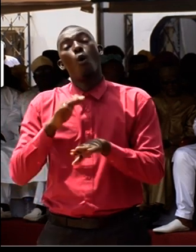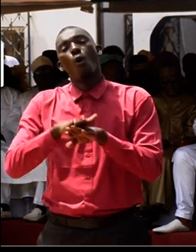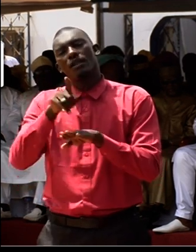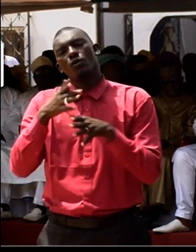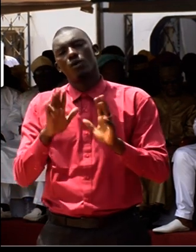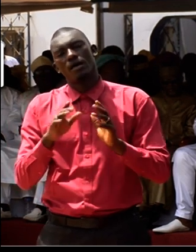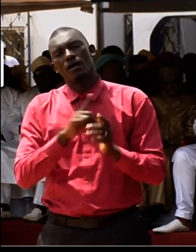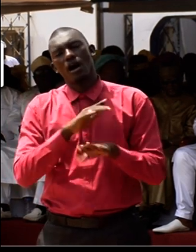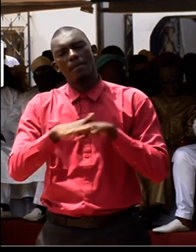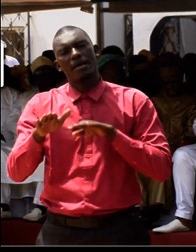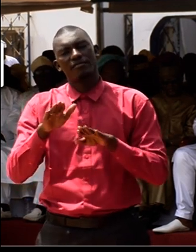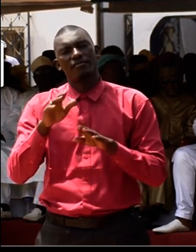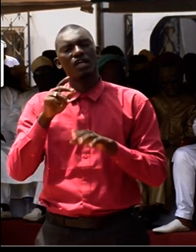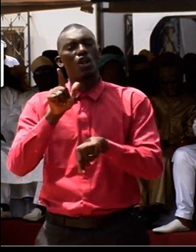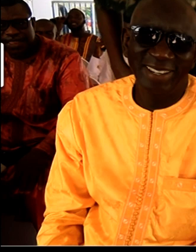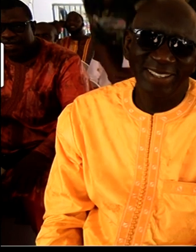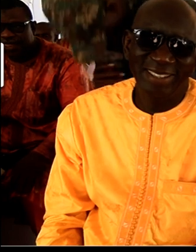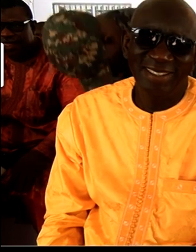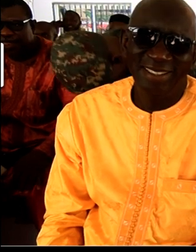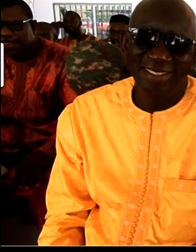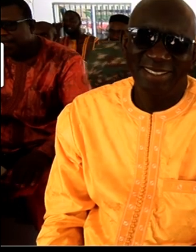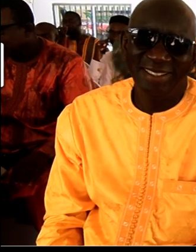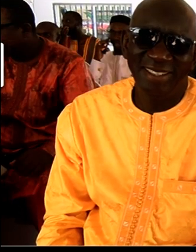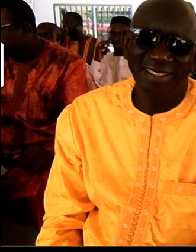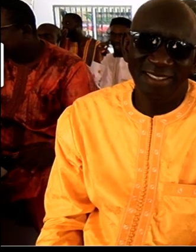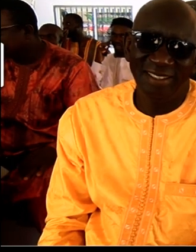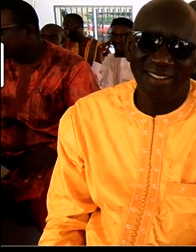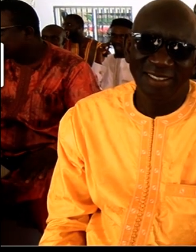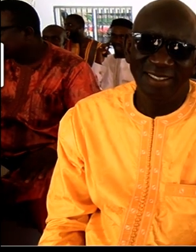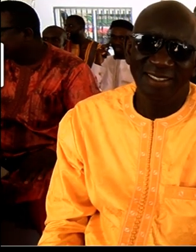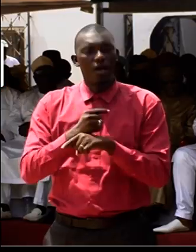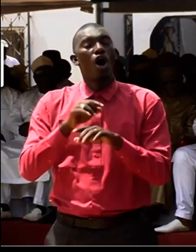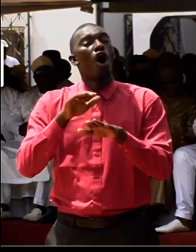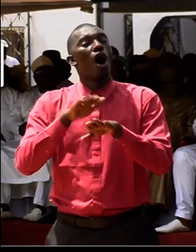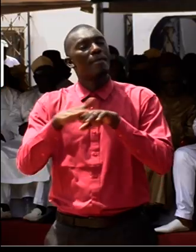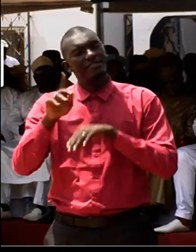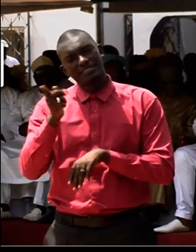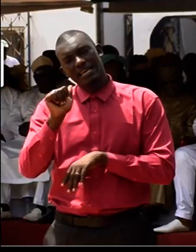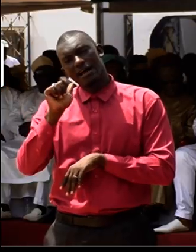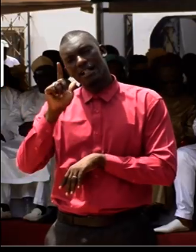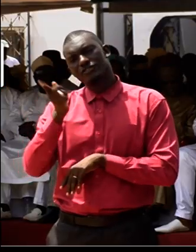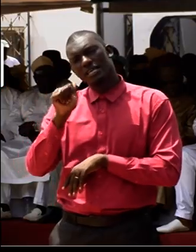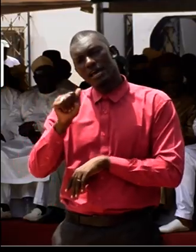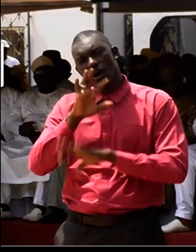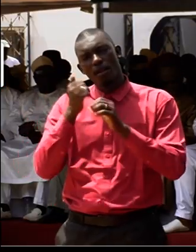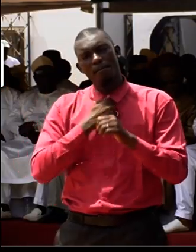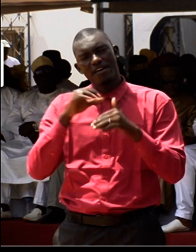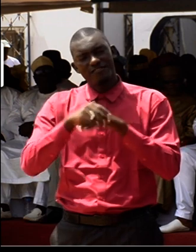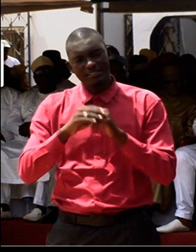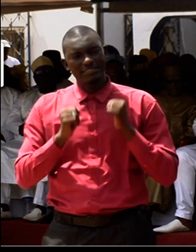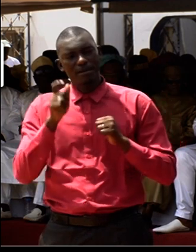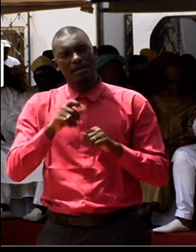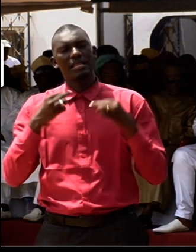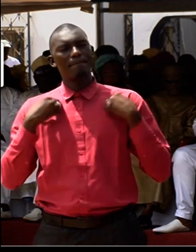of the local government fraternity of the Gambia, on behalf of Gaga and all my colleagues, chair presidents and mayors,